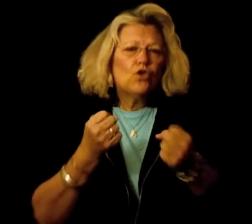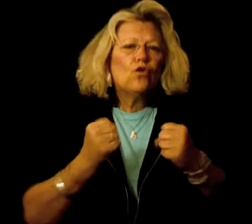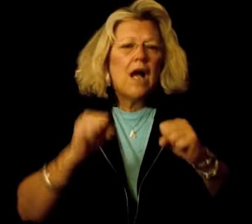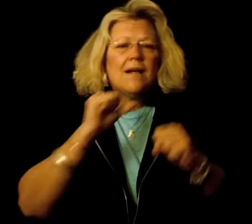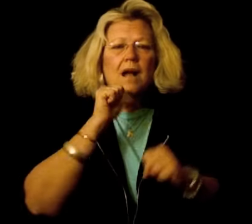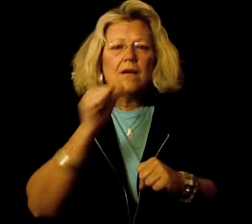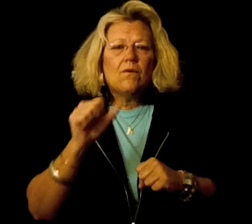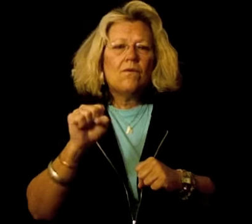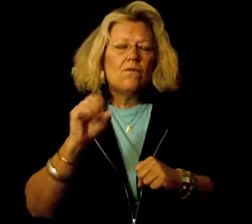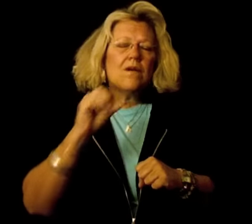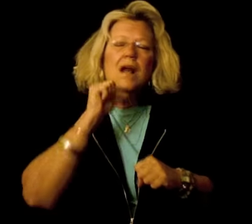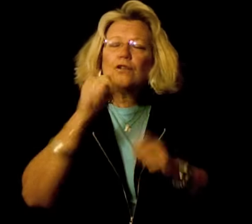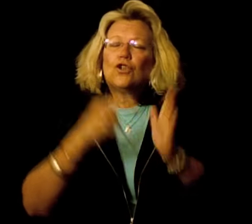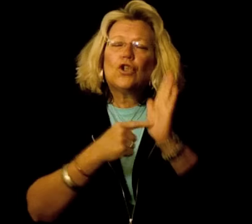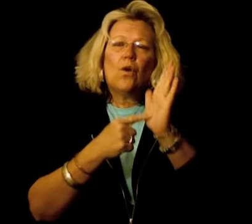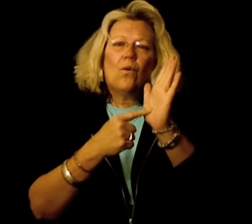tried so not to show.